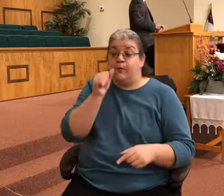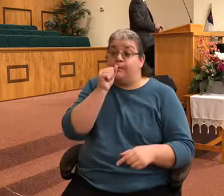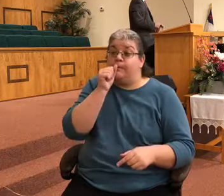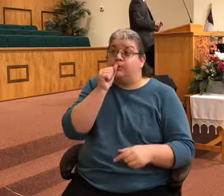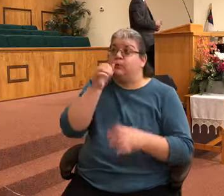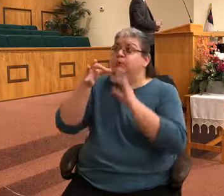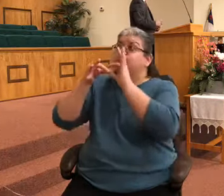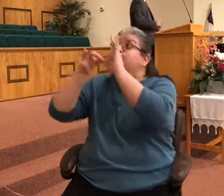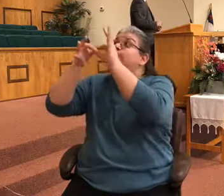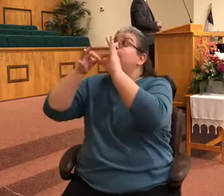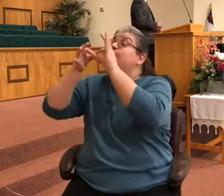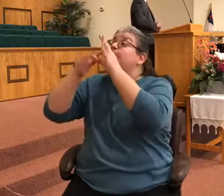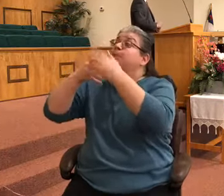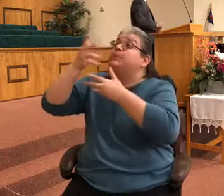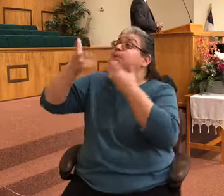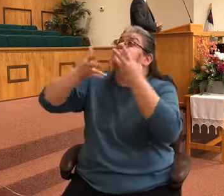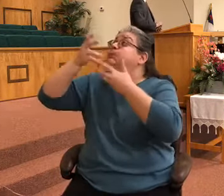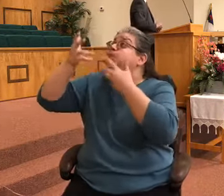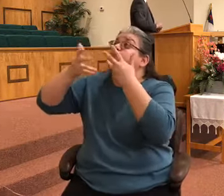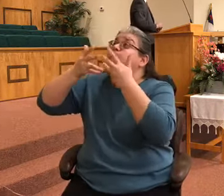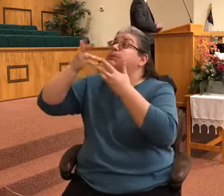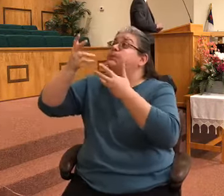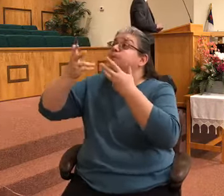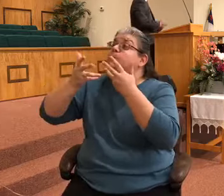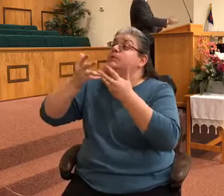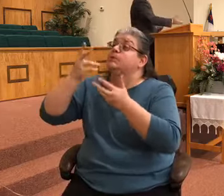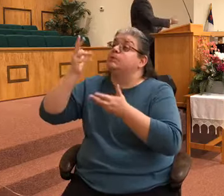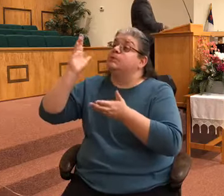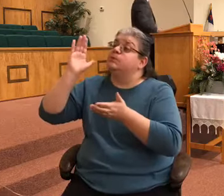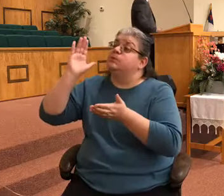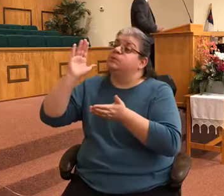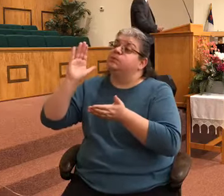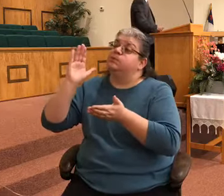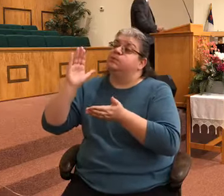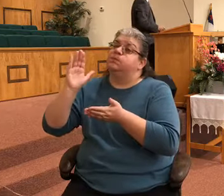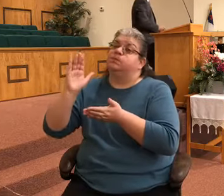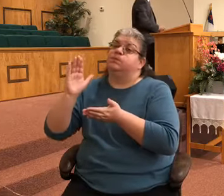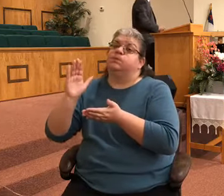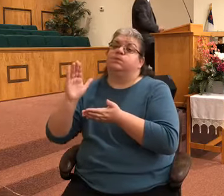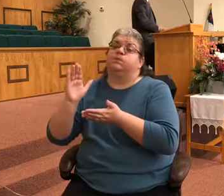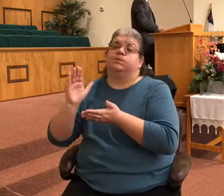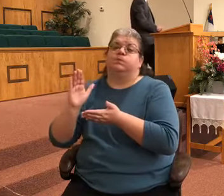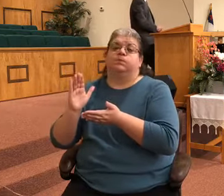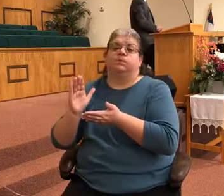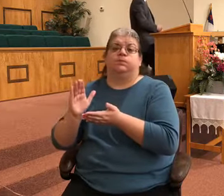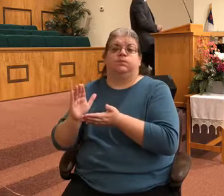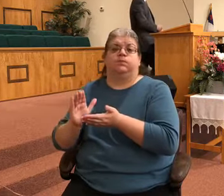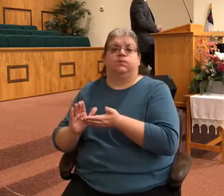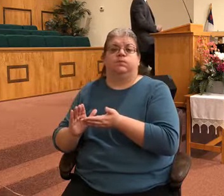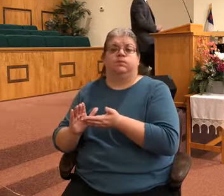They stayed. Huh? Well, it says here the king smoked thrice and stayed.